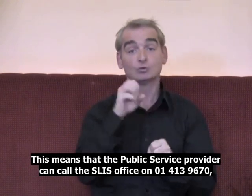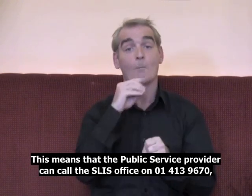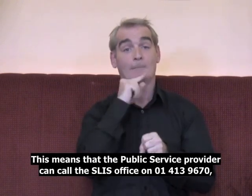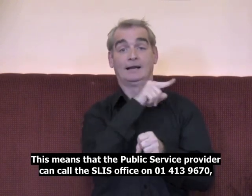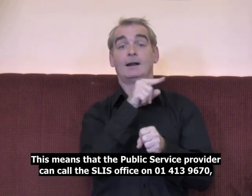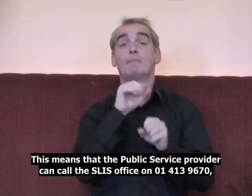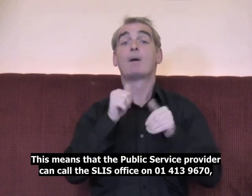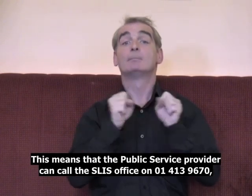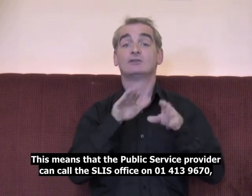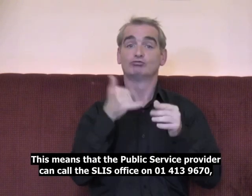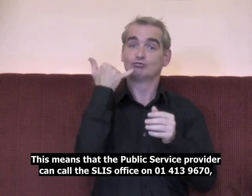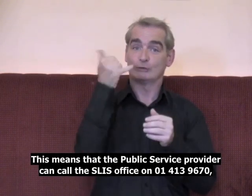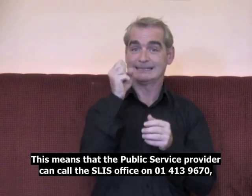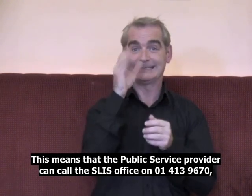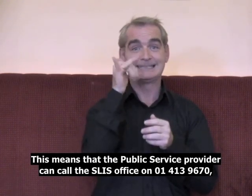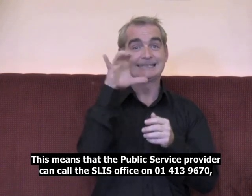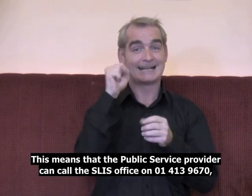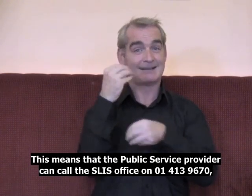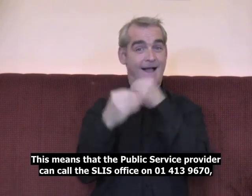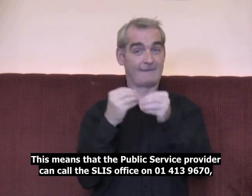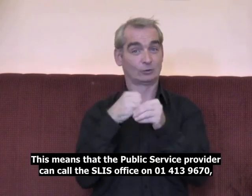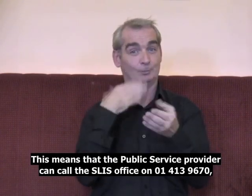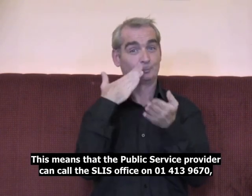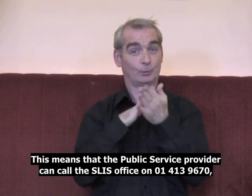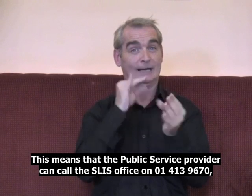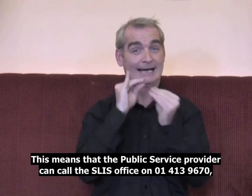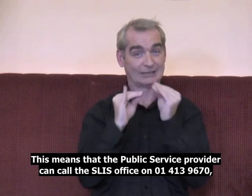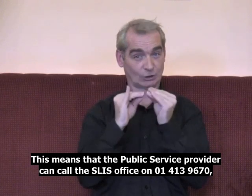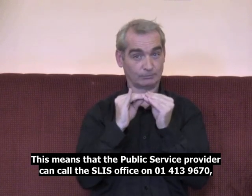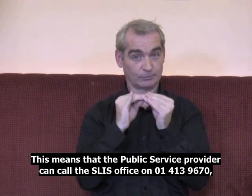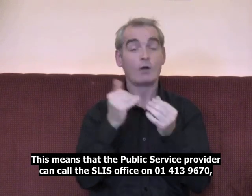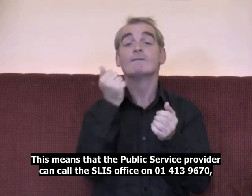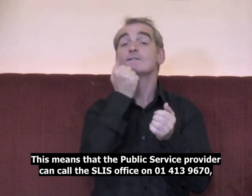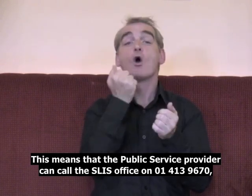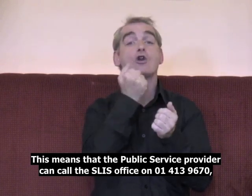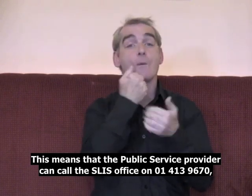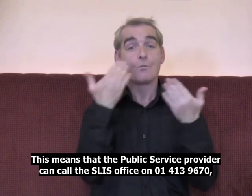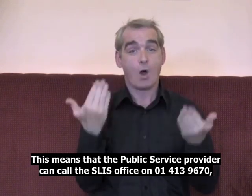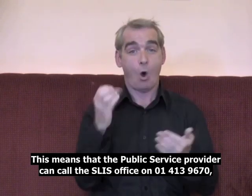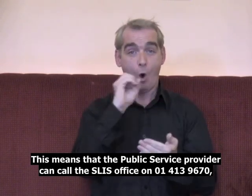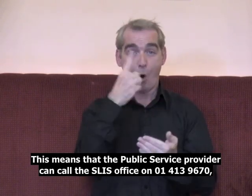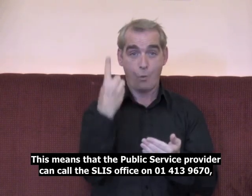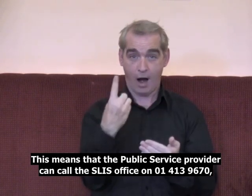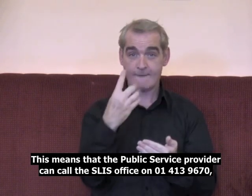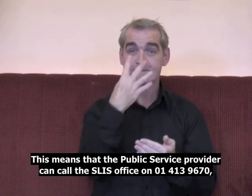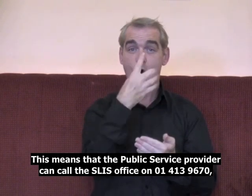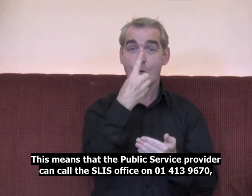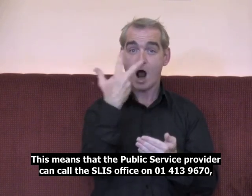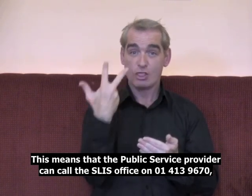This means that the public service provider can call the SLIS office on 01 413